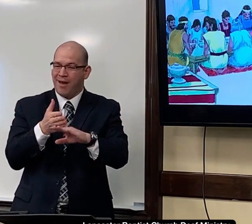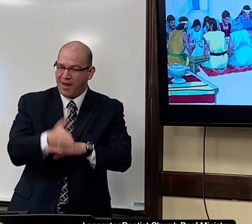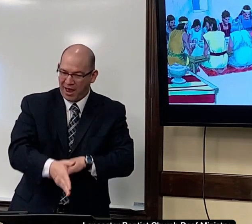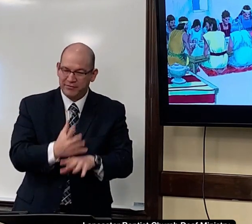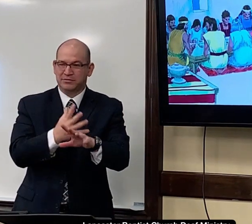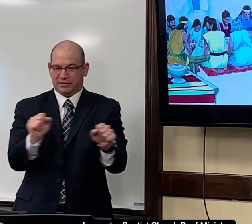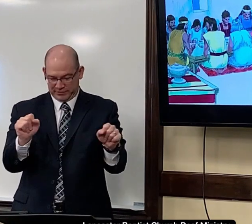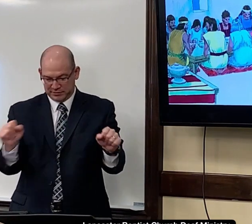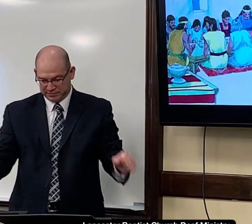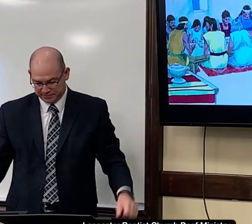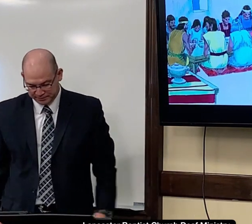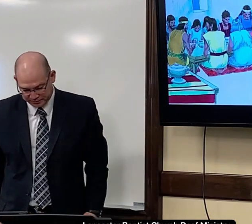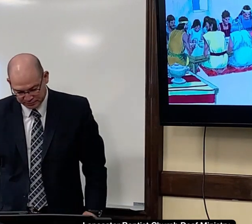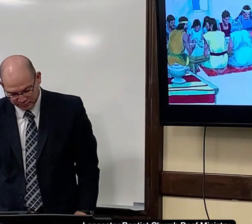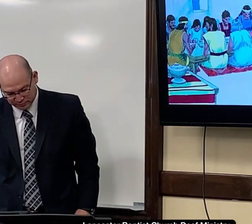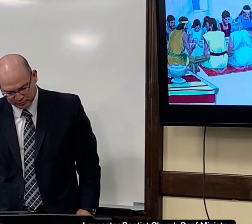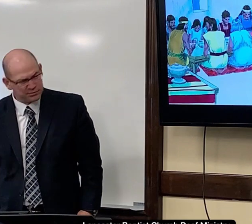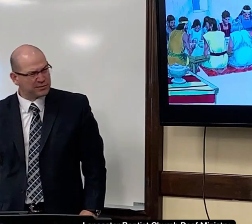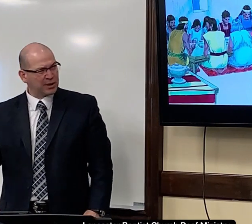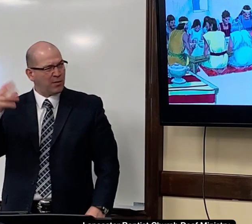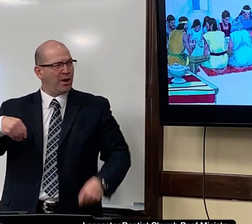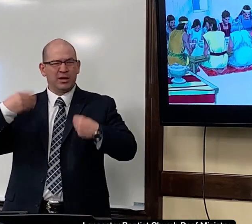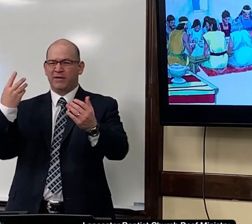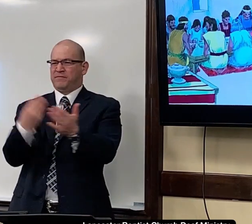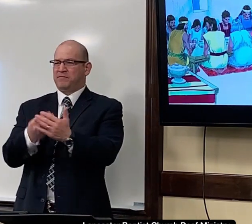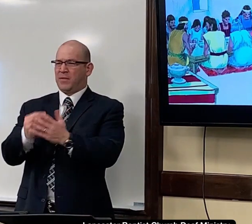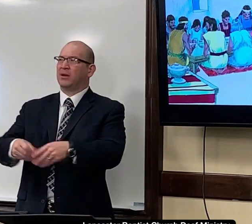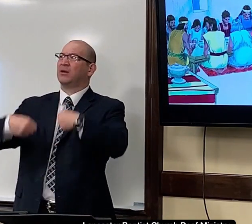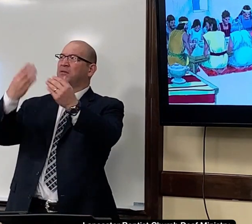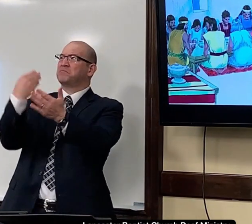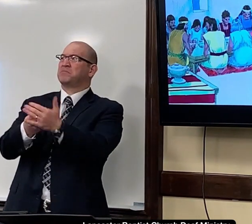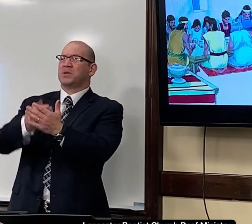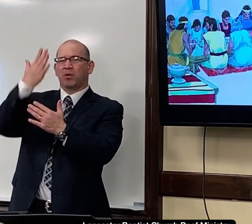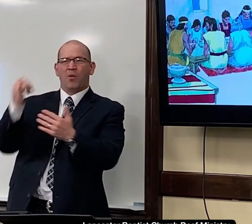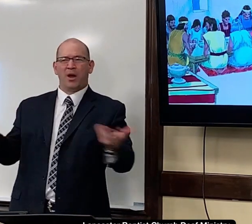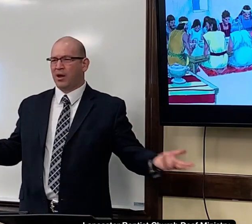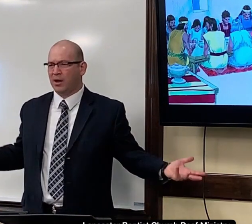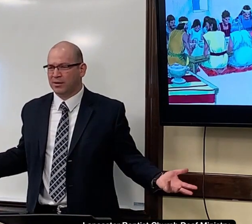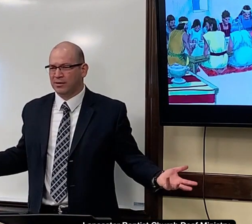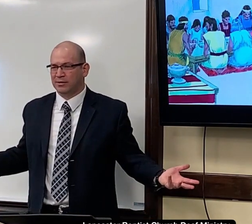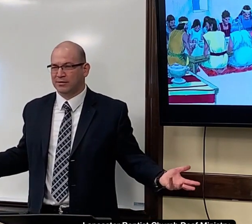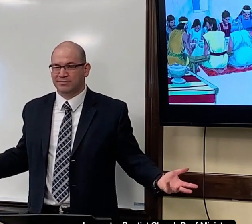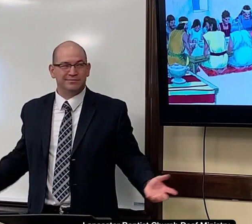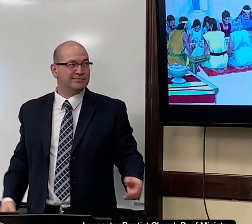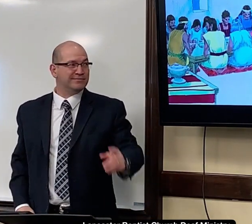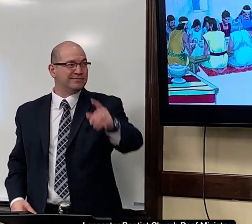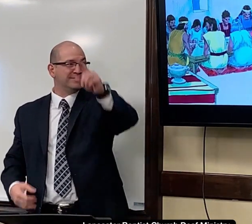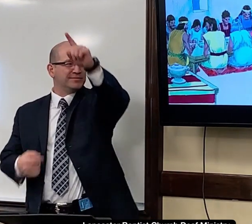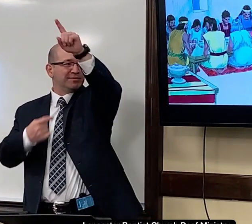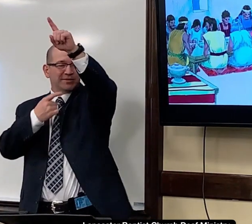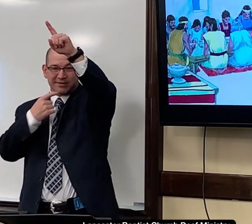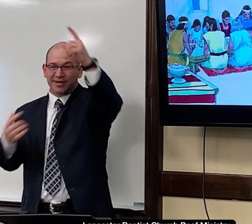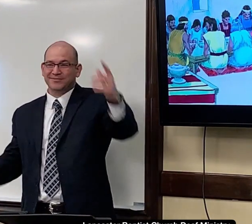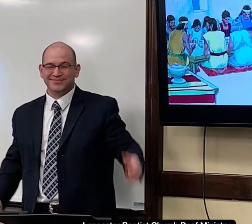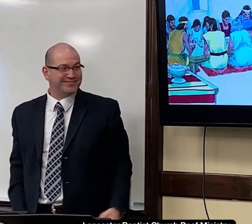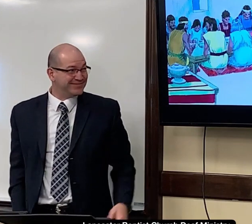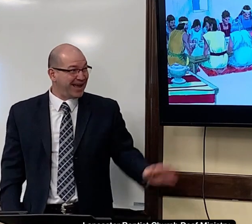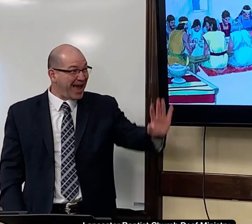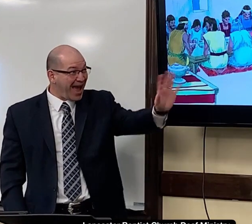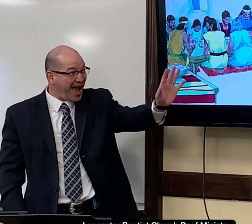salvation. It's after salvation. So, why do we get money? Why would we do that? Because God says